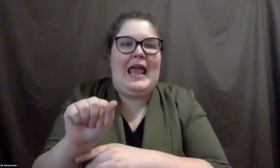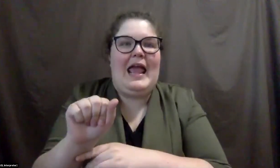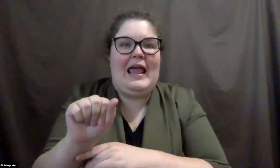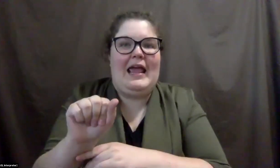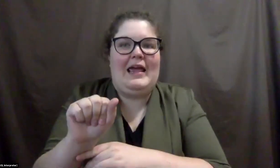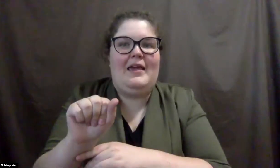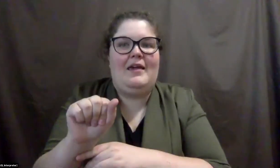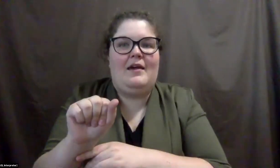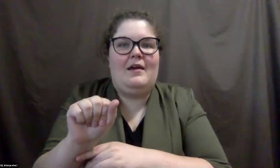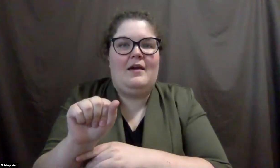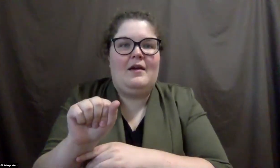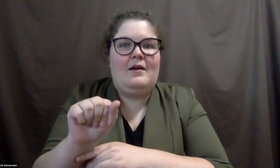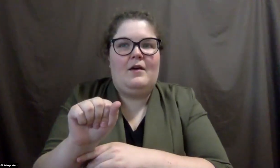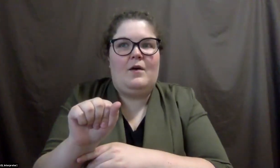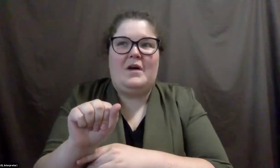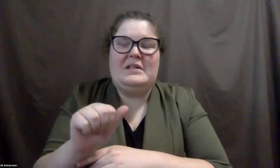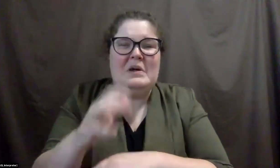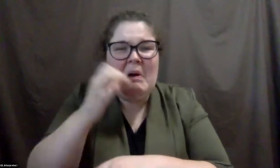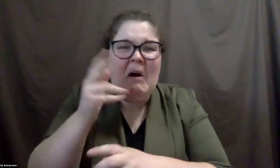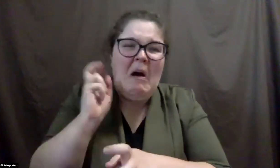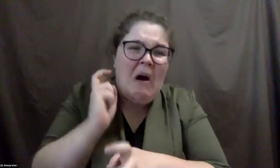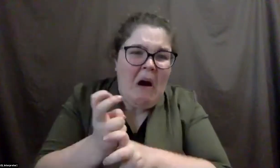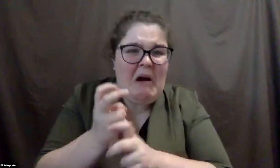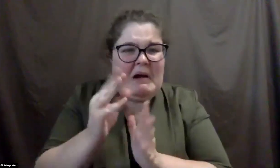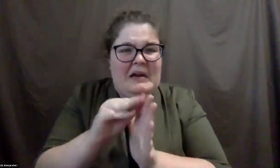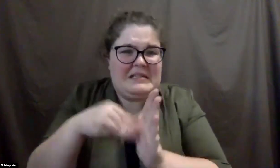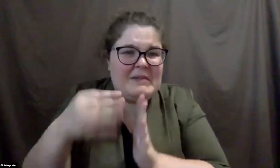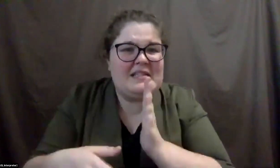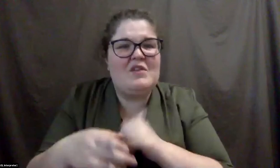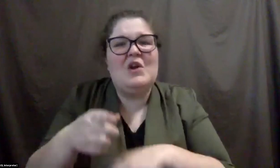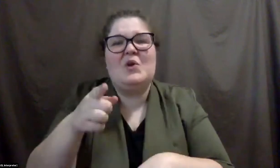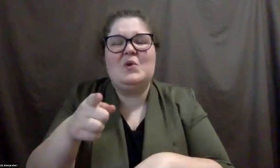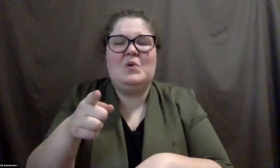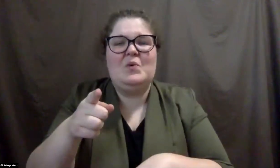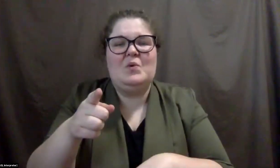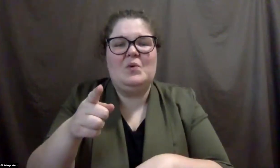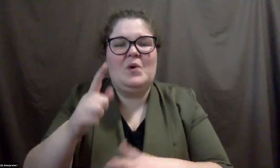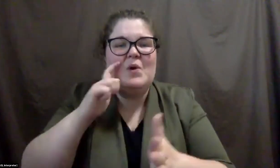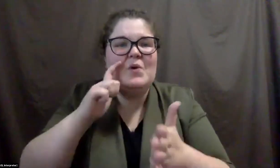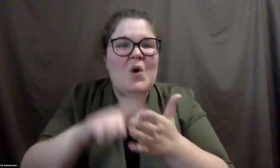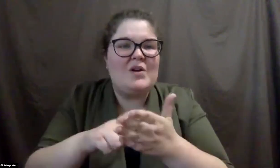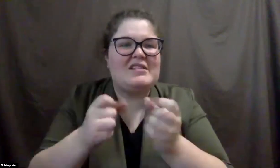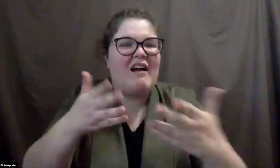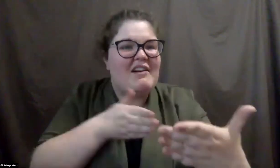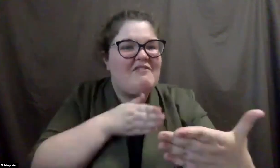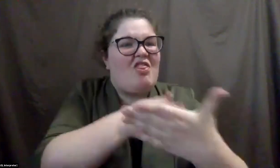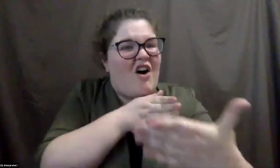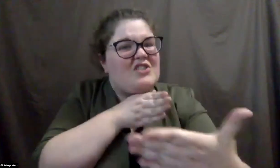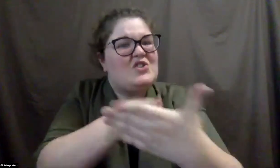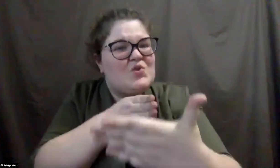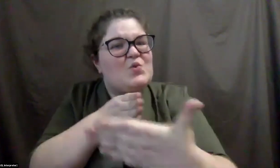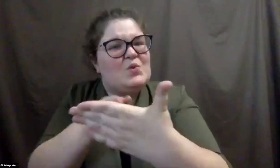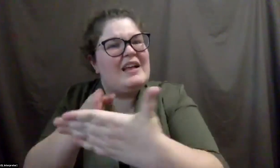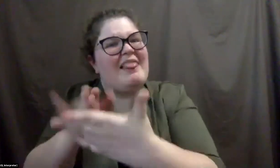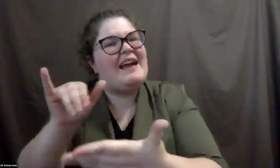considered litigious where you see, uh, where you saw just a lot of, a lot of, um, lawsuits and litigation. But, but that,